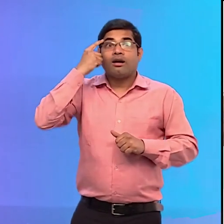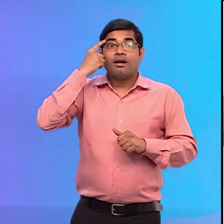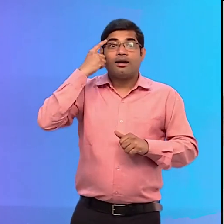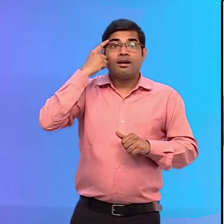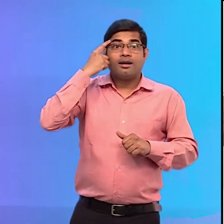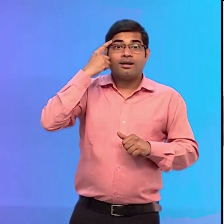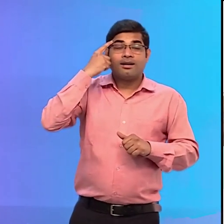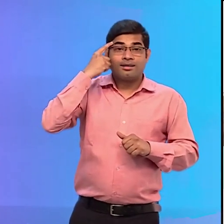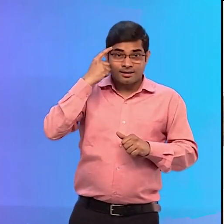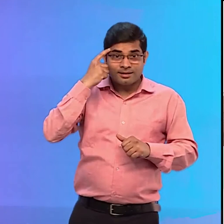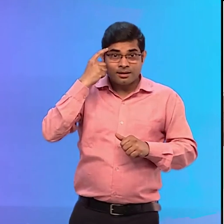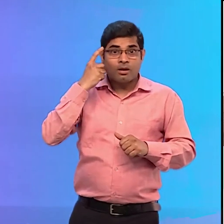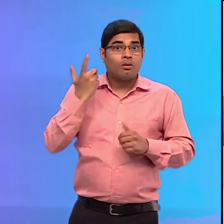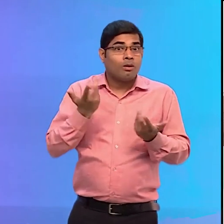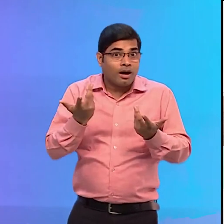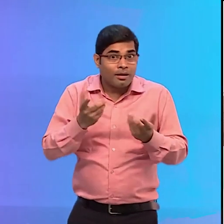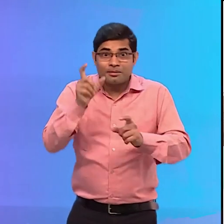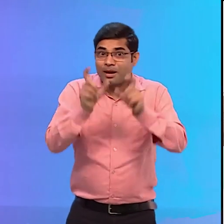every one of them is responsible